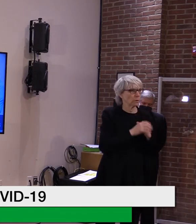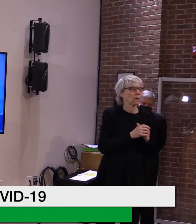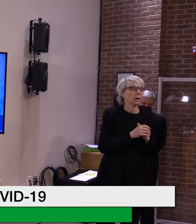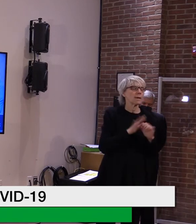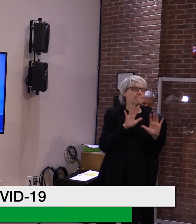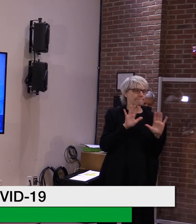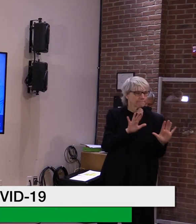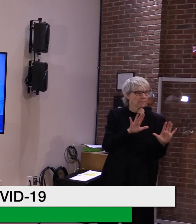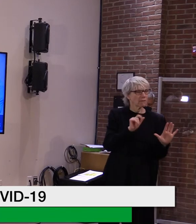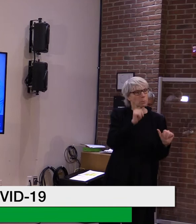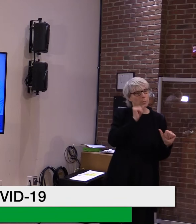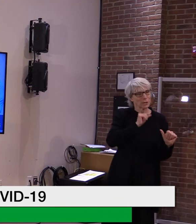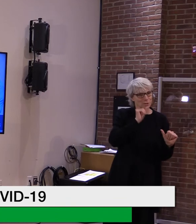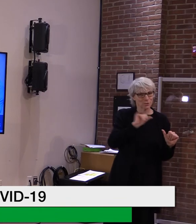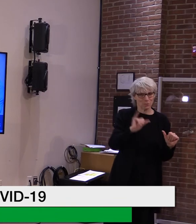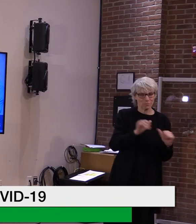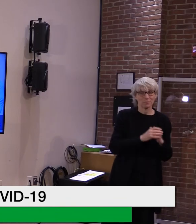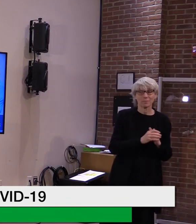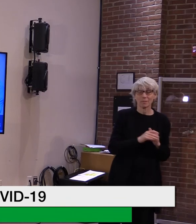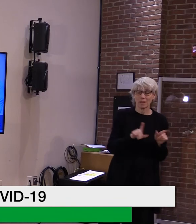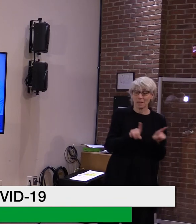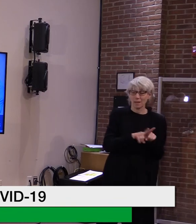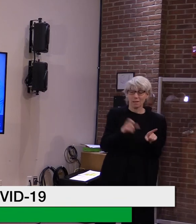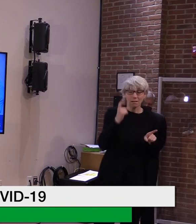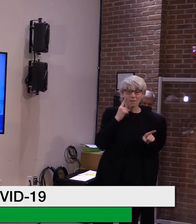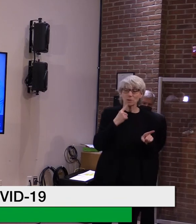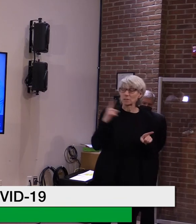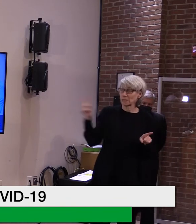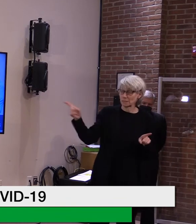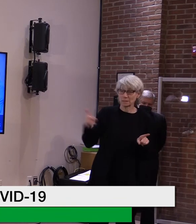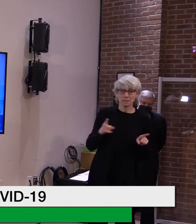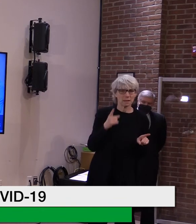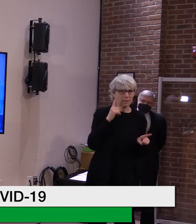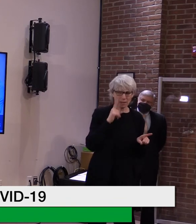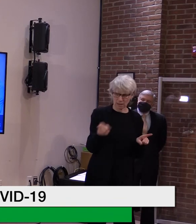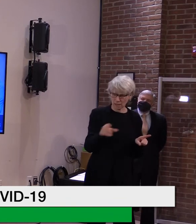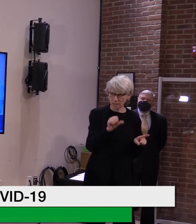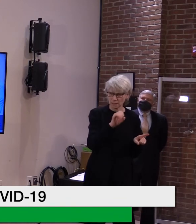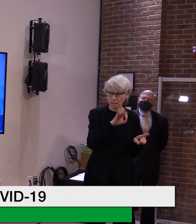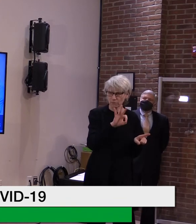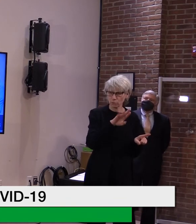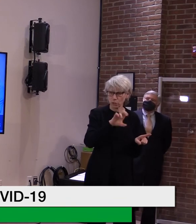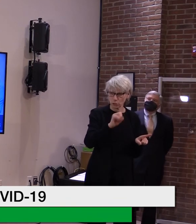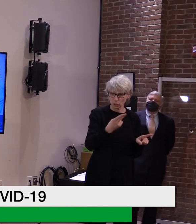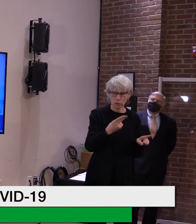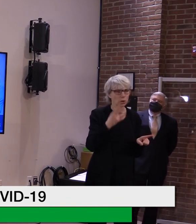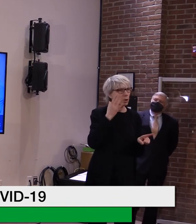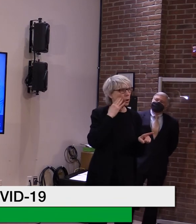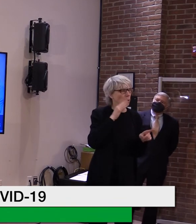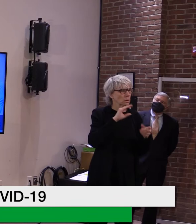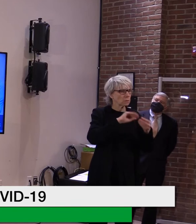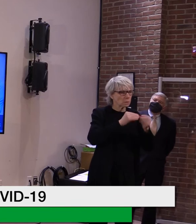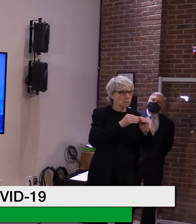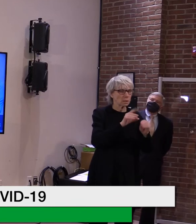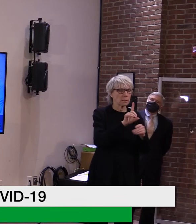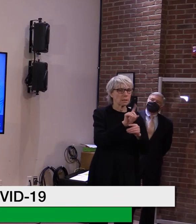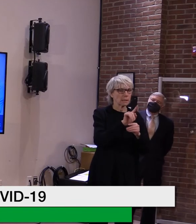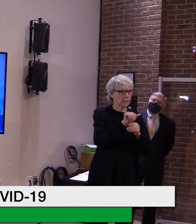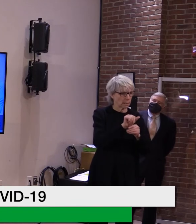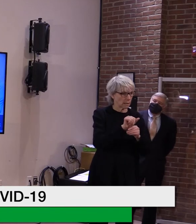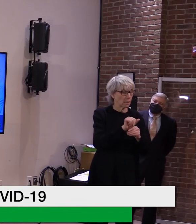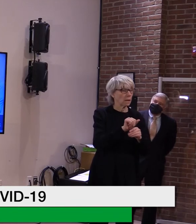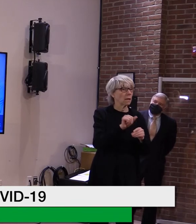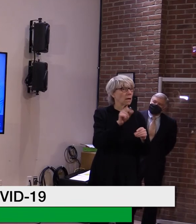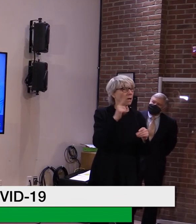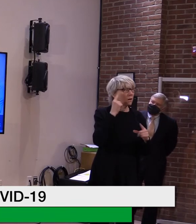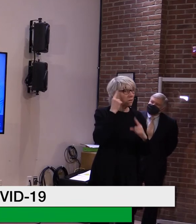patient as well. But as the governor says, and I believe Secretary French has some data behind this, the percentage of elementary schools